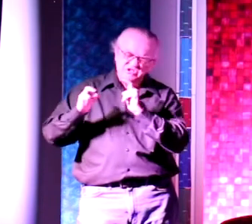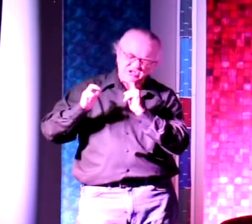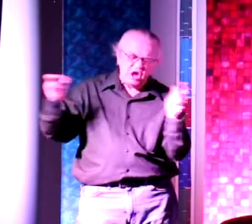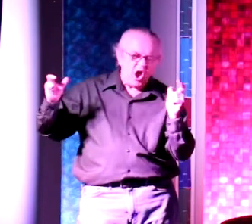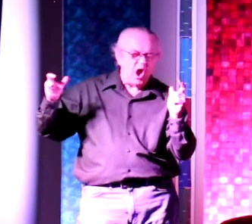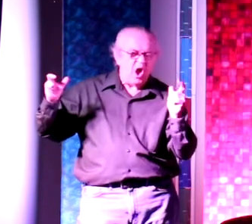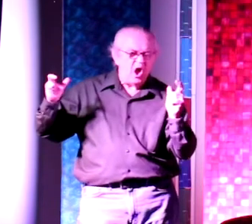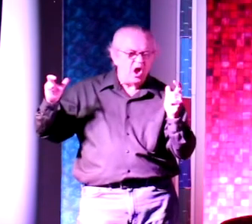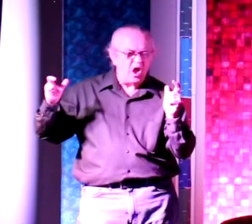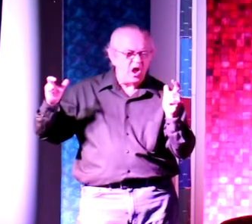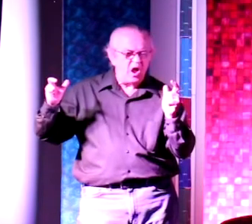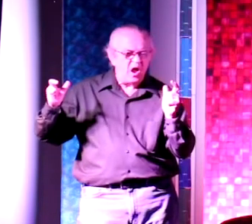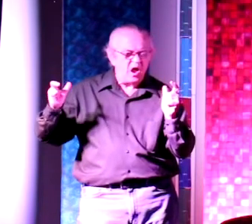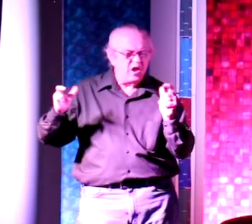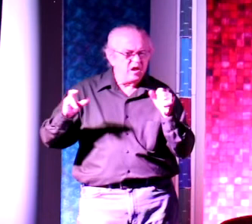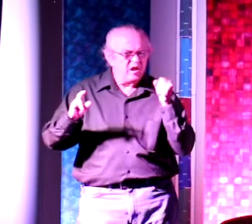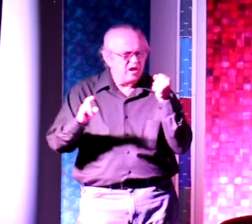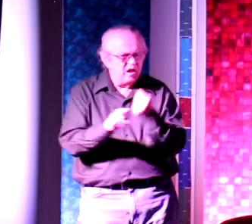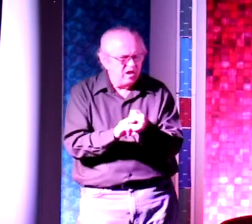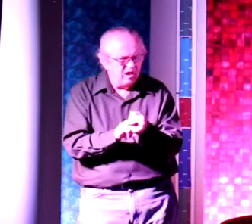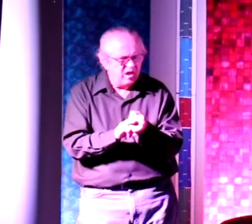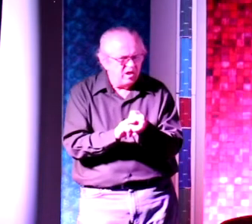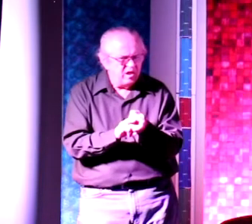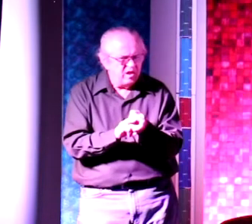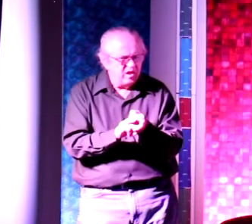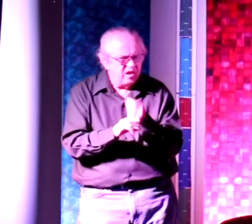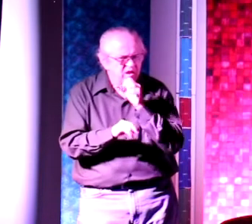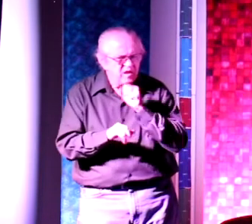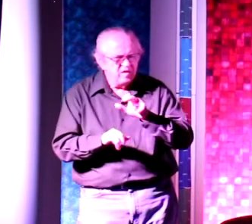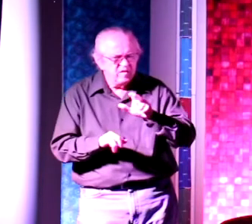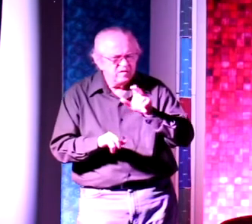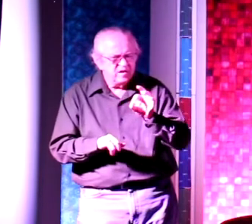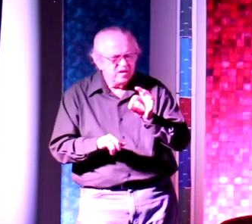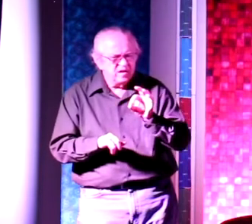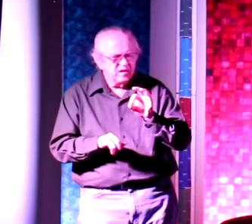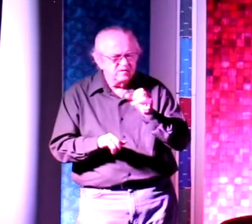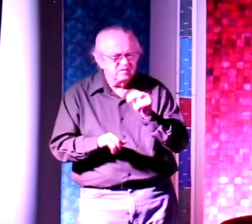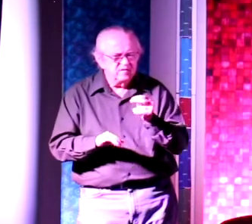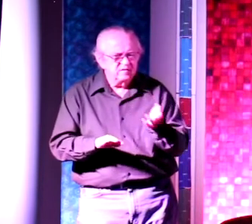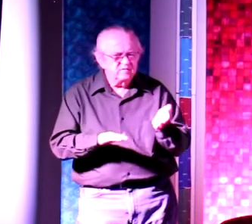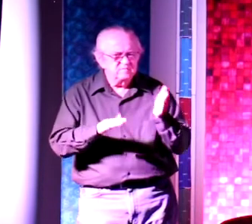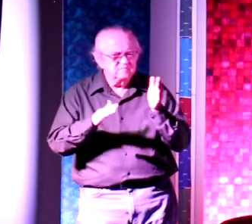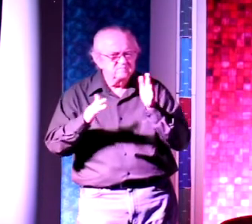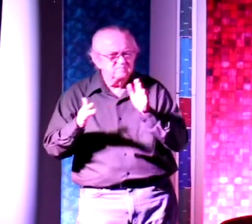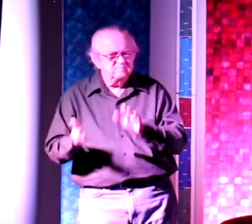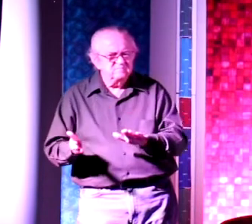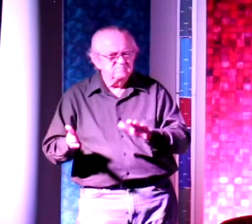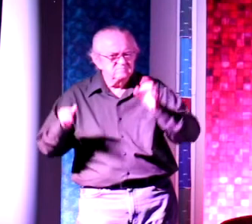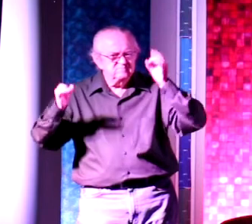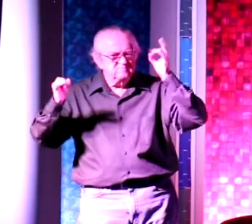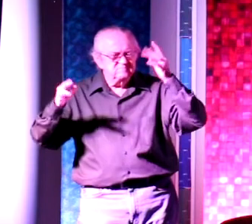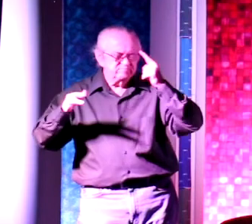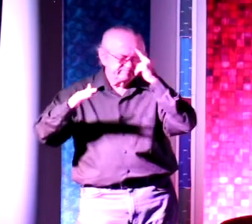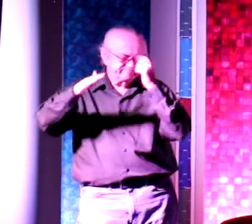At that moment, though, John, at the age of 39, died tragically of a stroke.